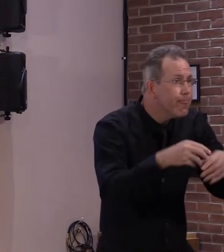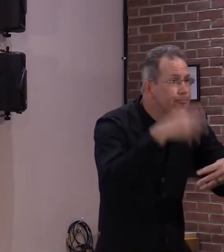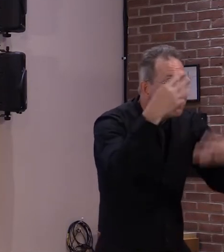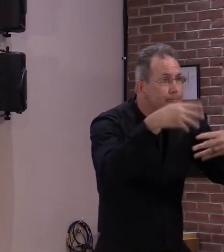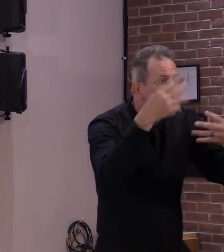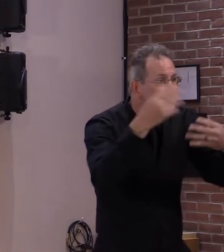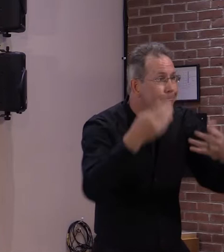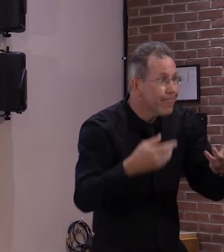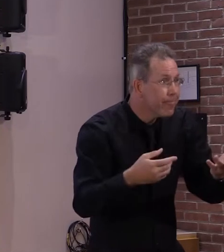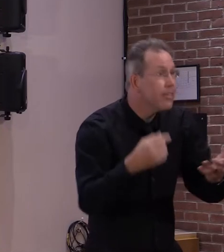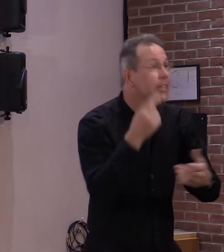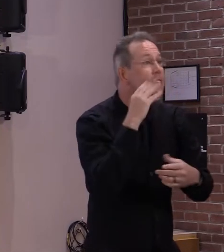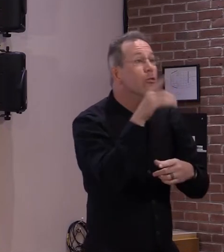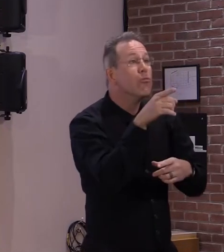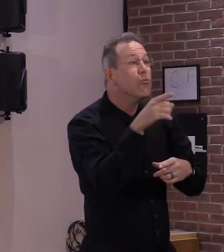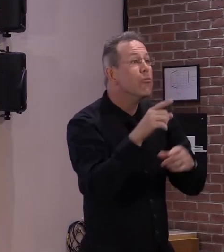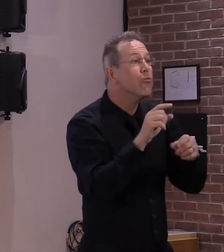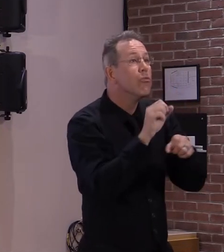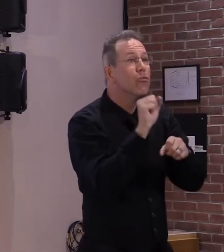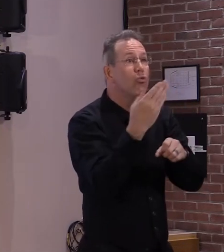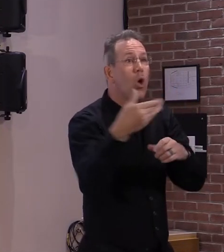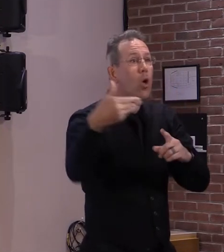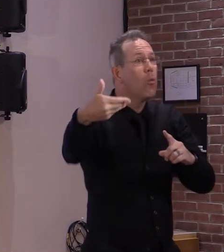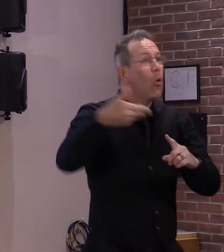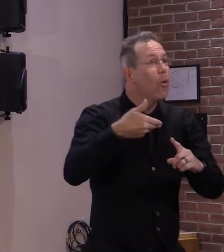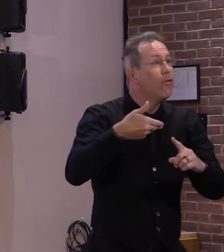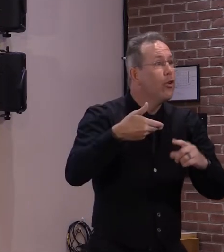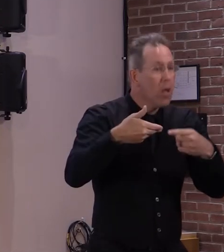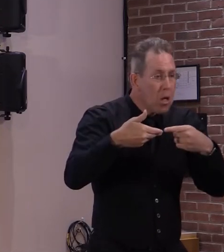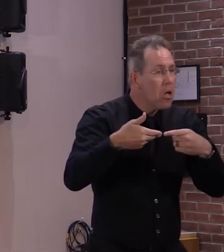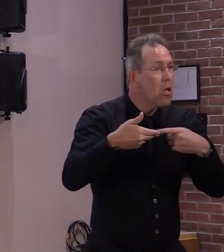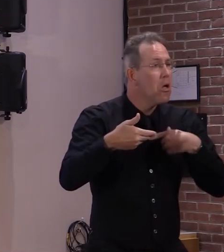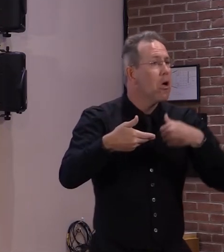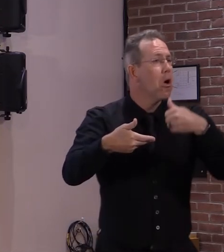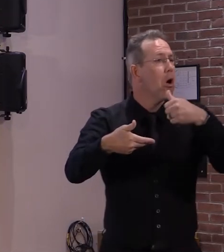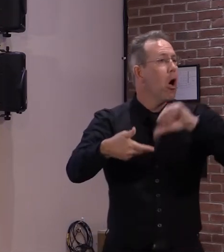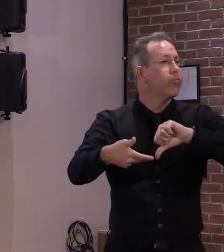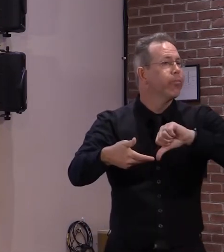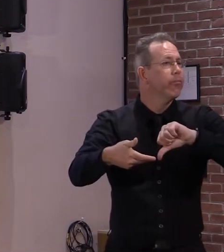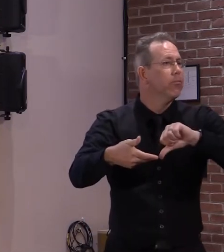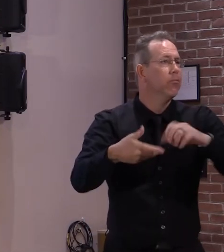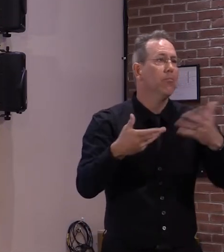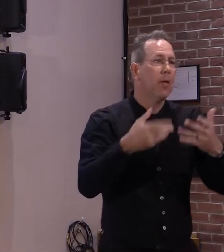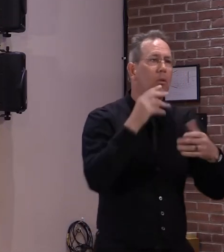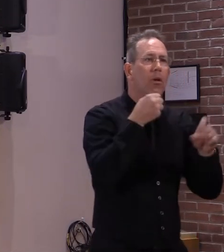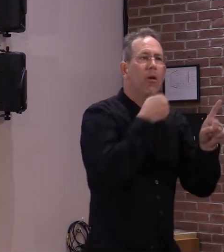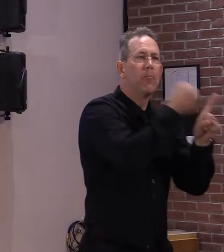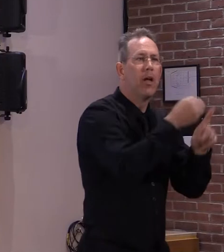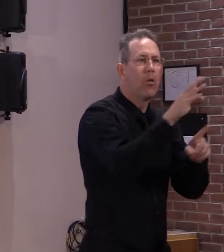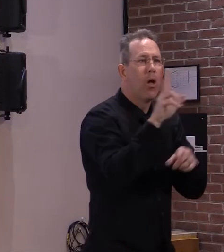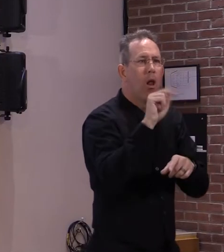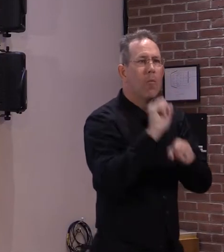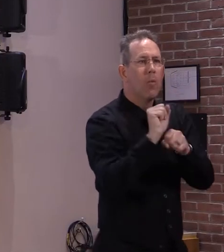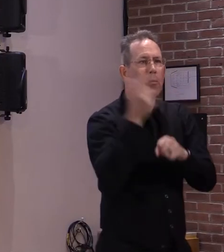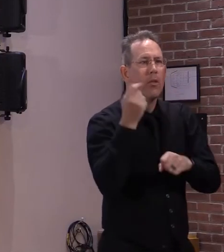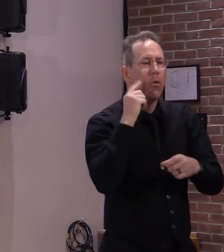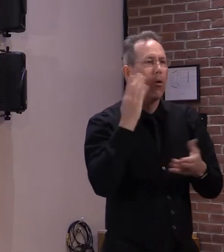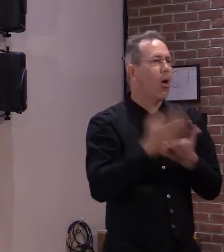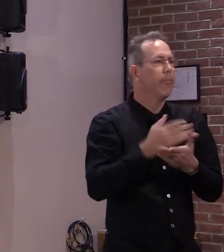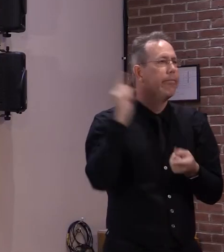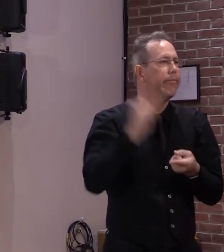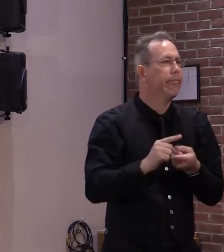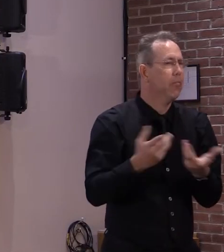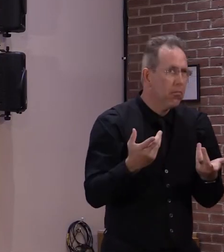benefits. All UI claimants must perform a weekly work search unless they have a COVID qualifying